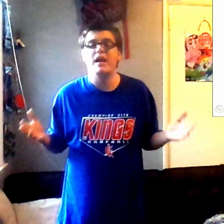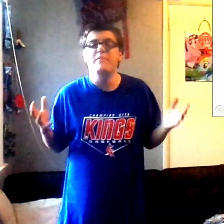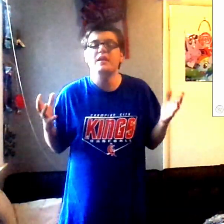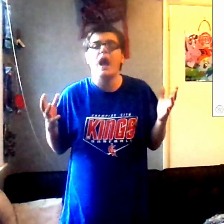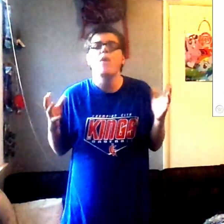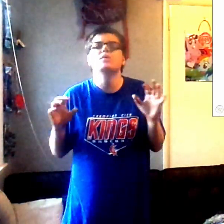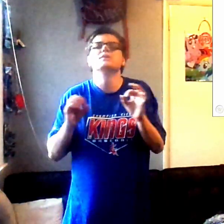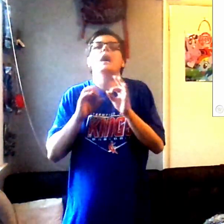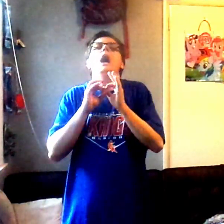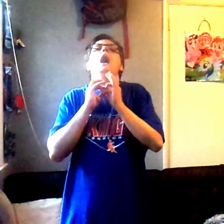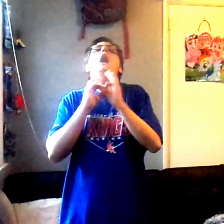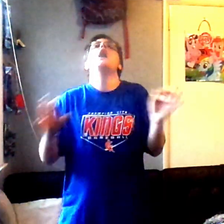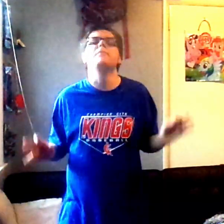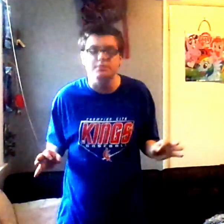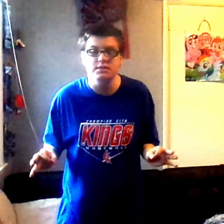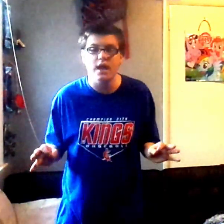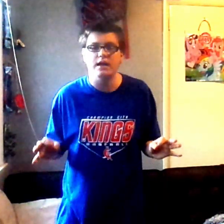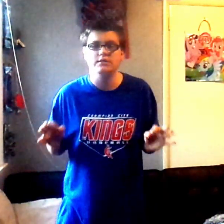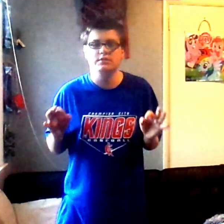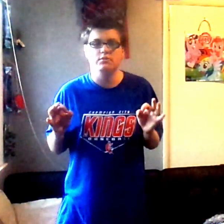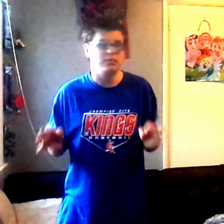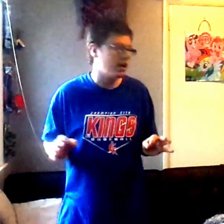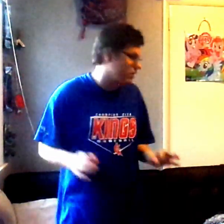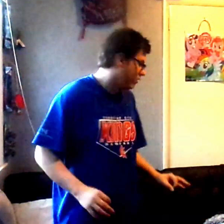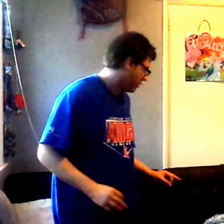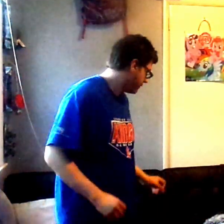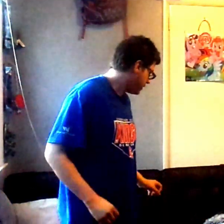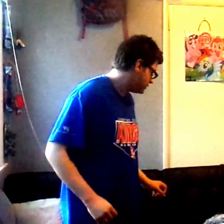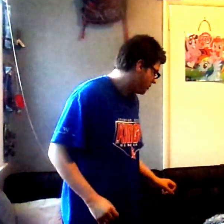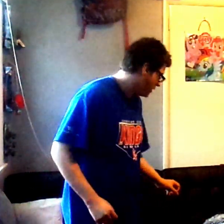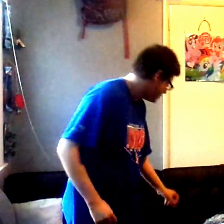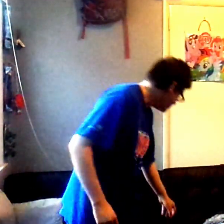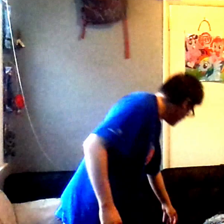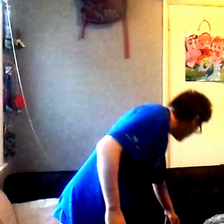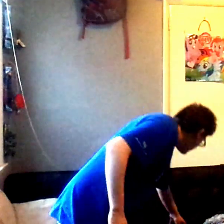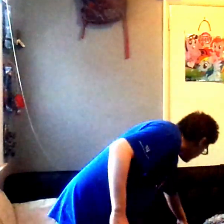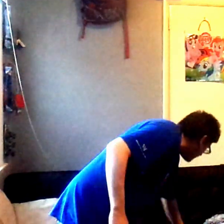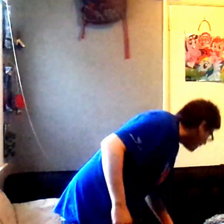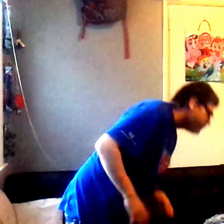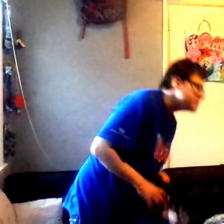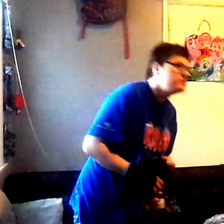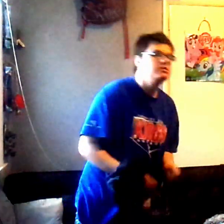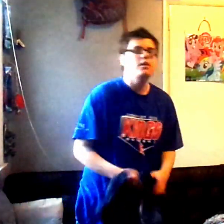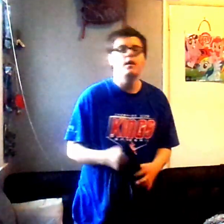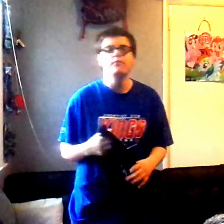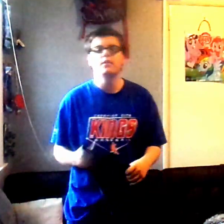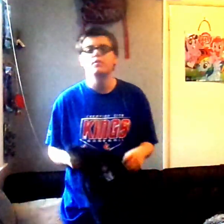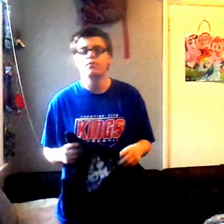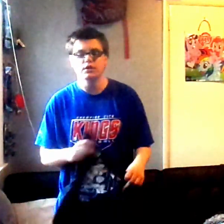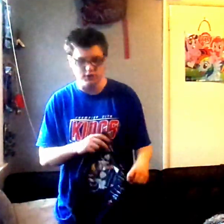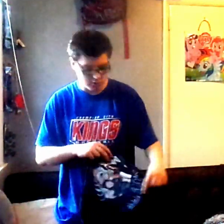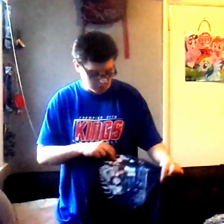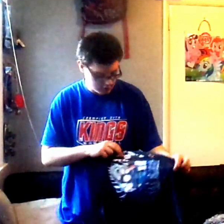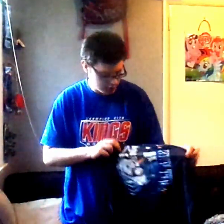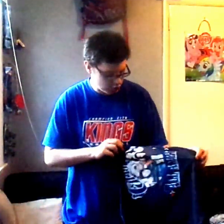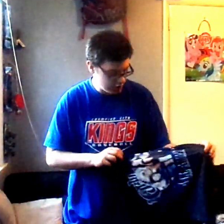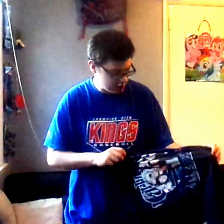I mean, I was obsessed with iCarly. Thank you so much, I even still have an original 2012